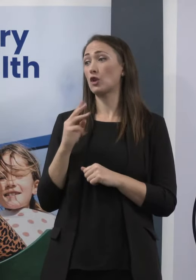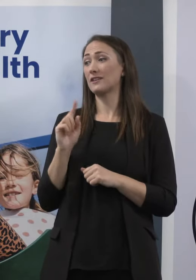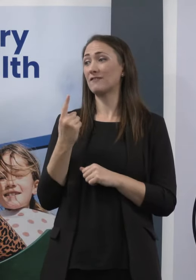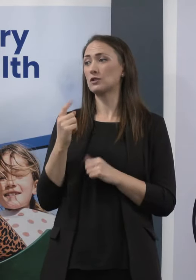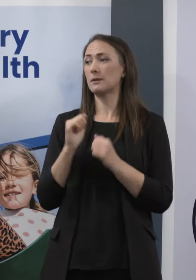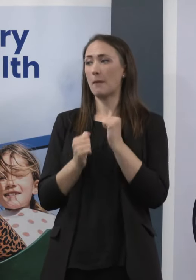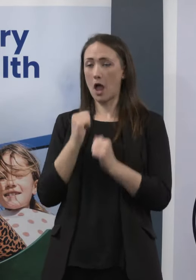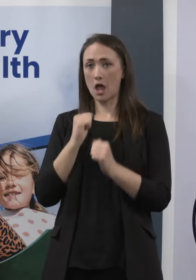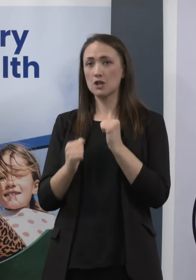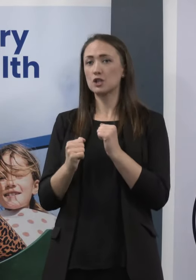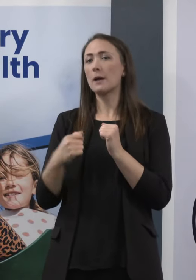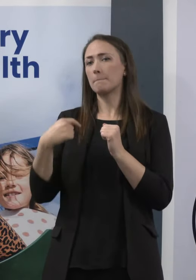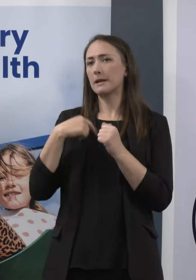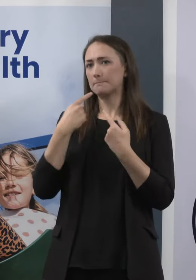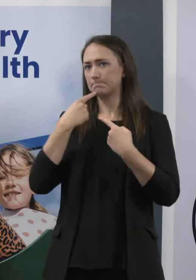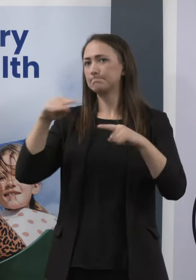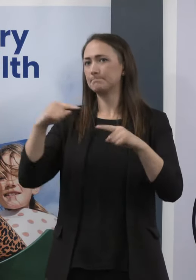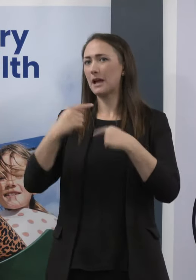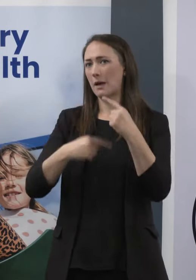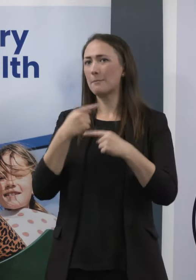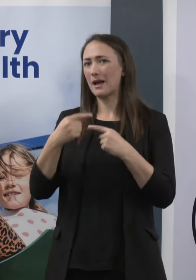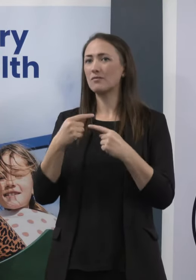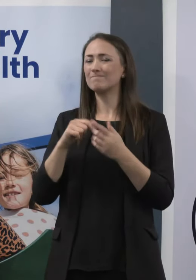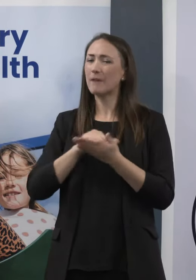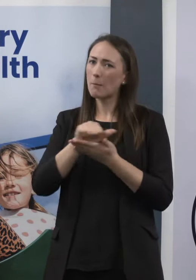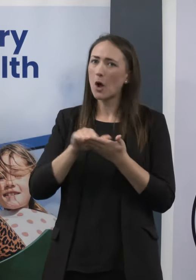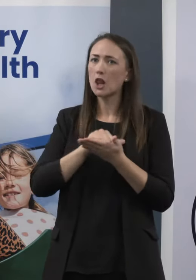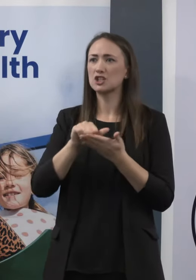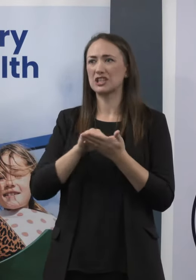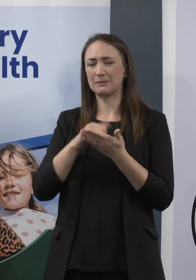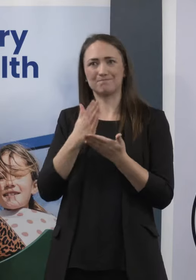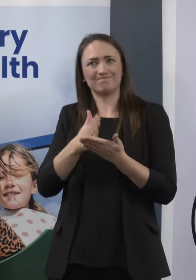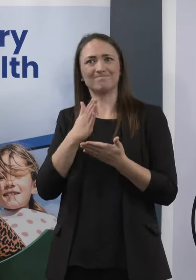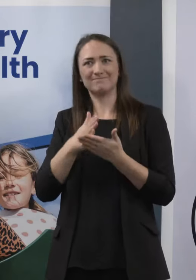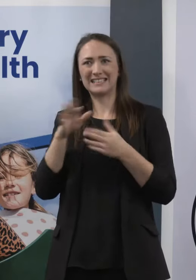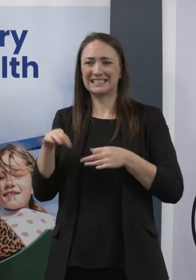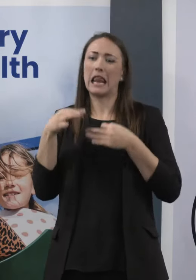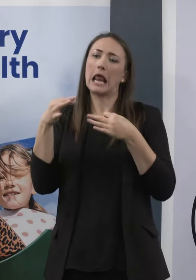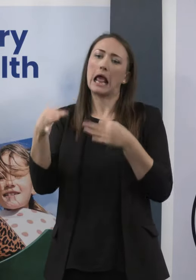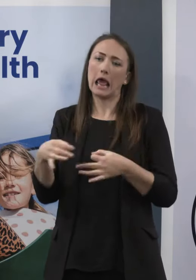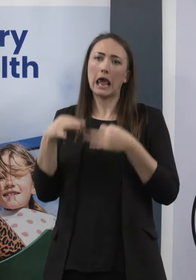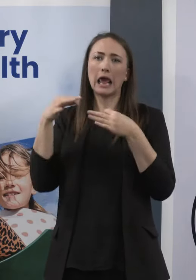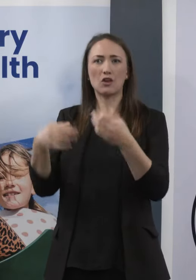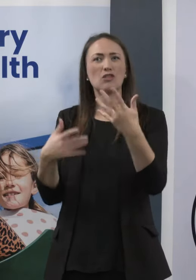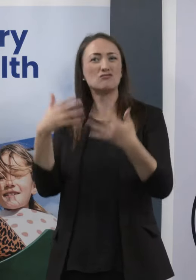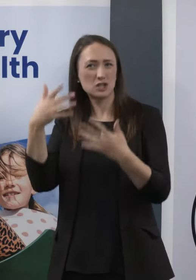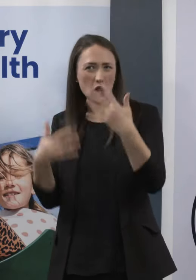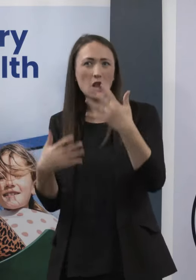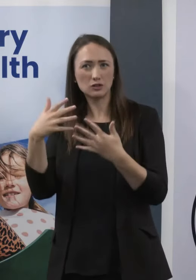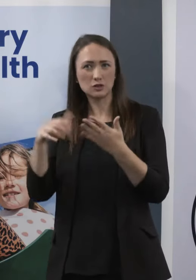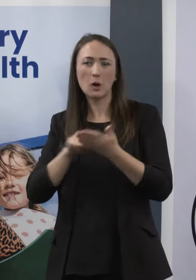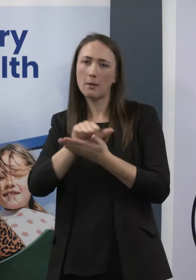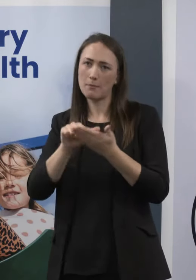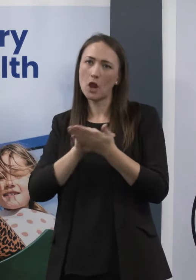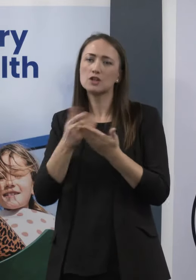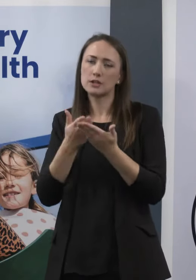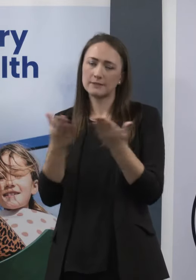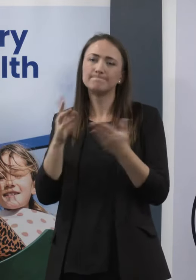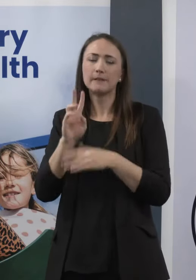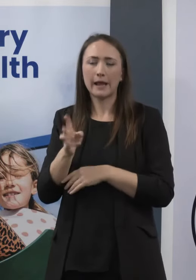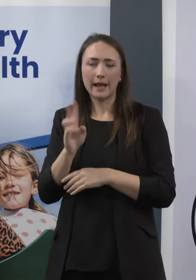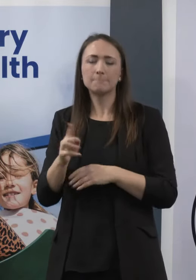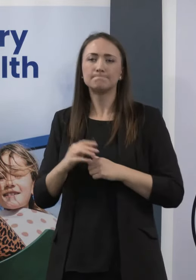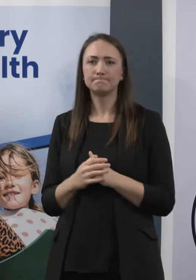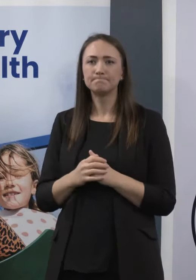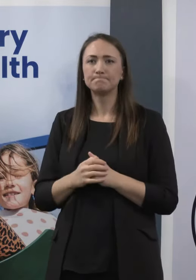apologised to the people whose results were delayed and who were affected by that. And as of the 1st of March, at that